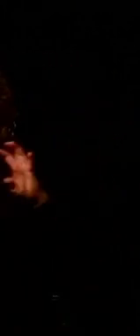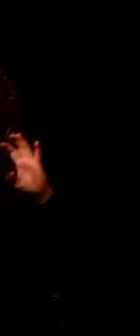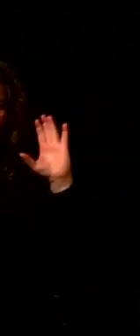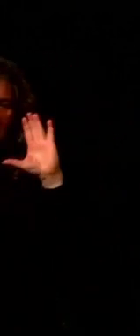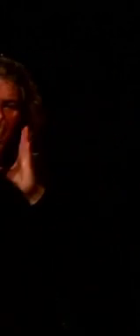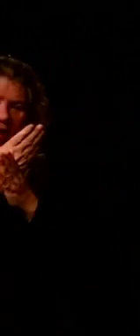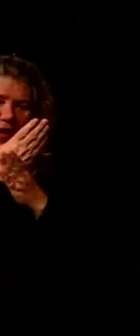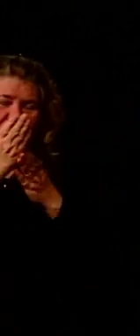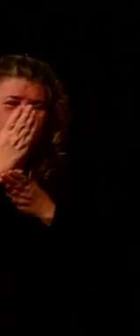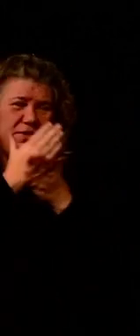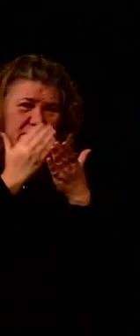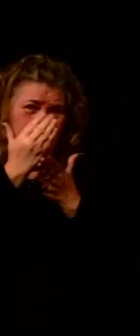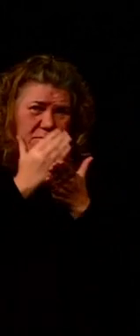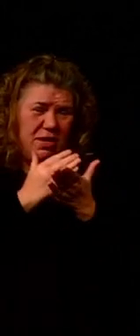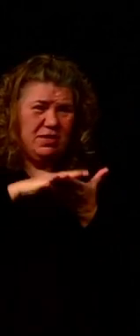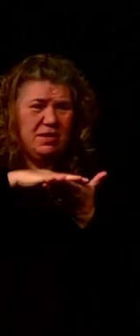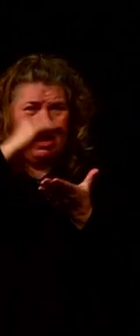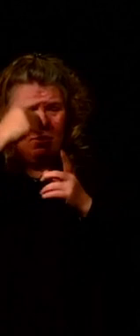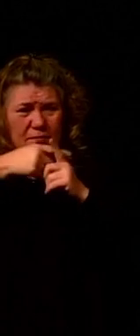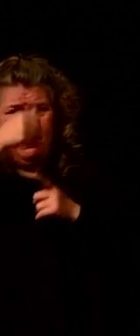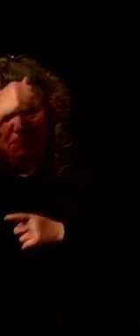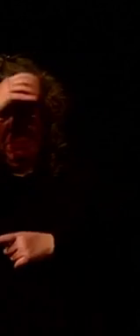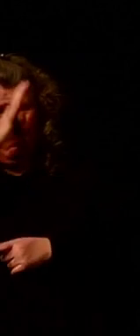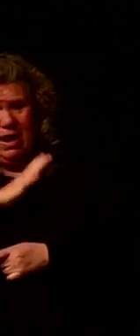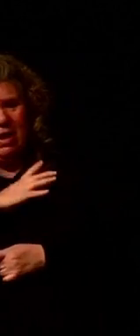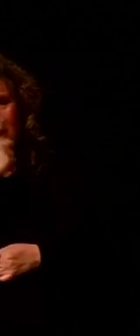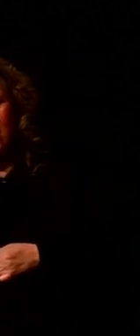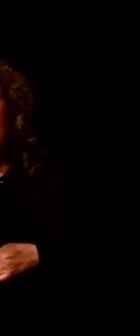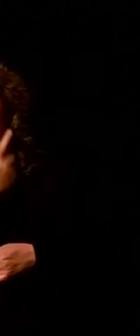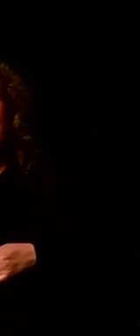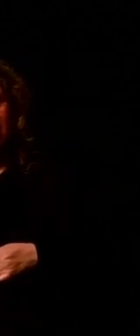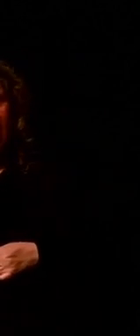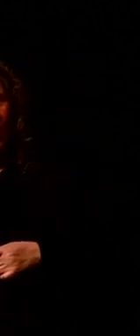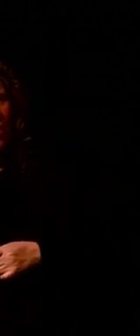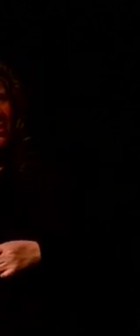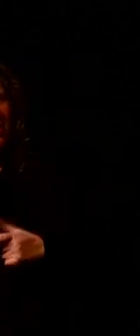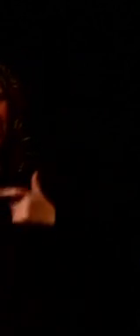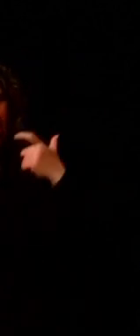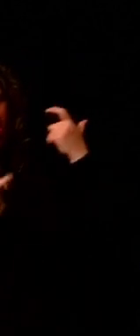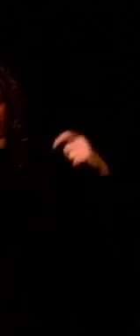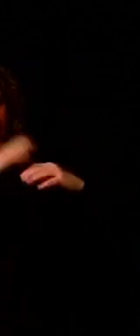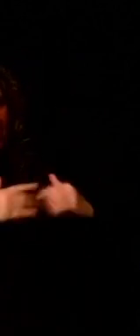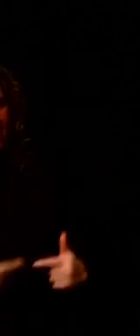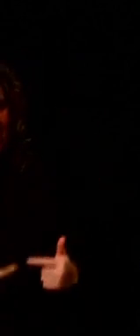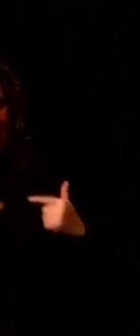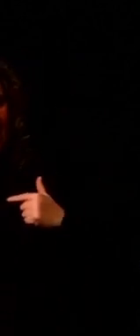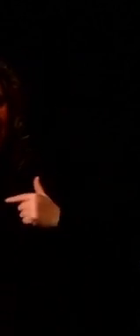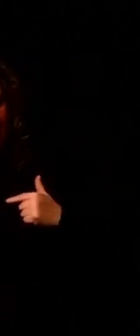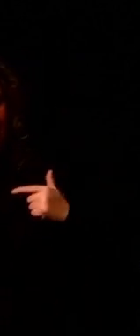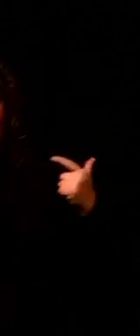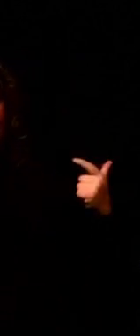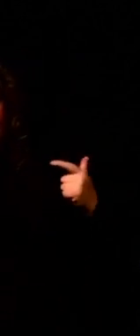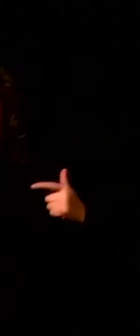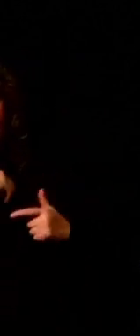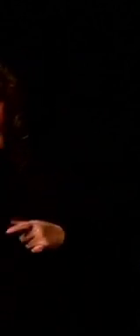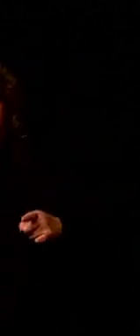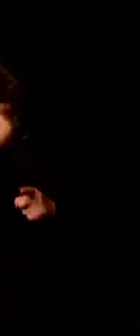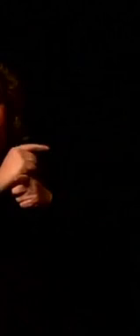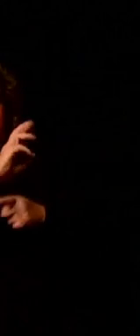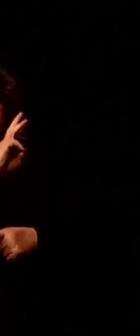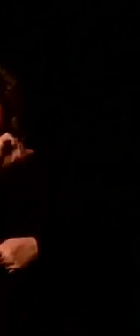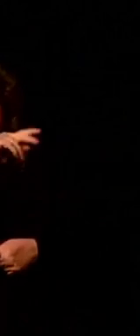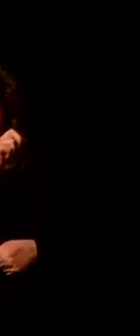some of the lessons I learned from a man who has always seemed bigger than life to me, my big brother, Wayne Stenjum.